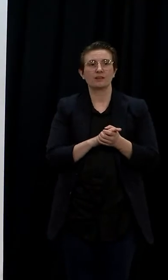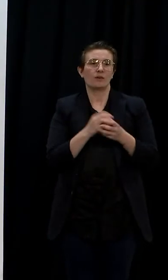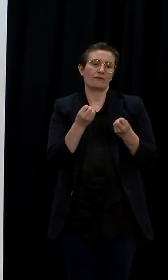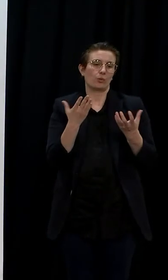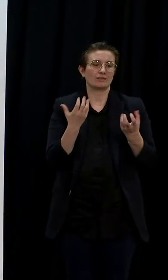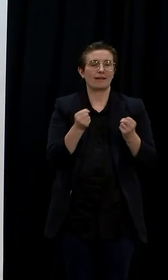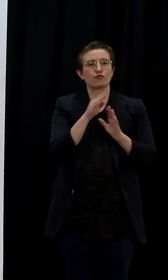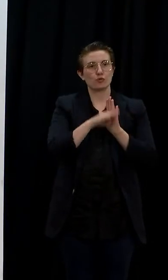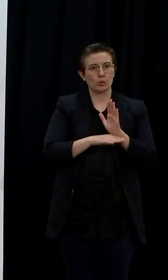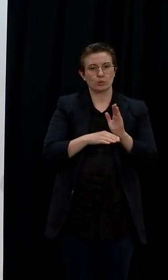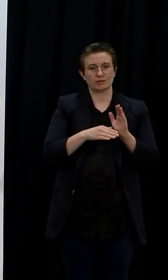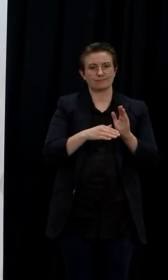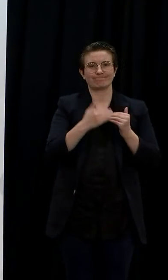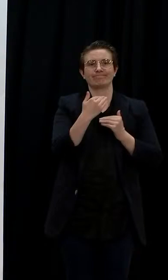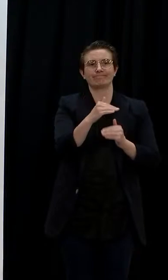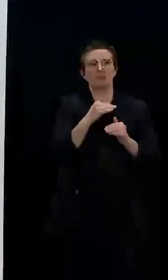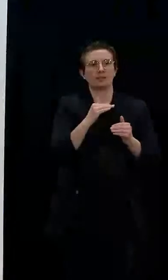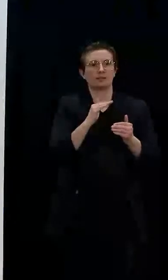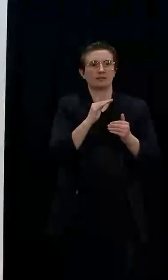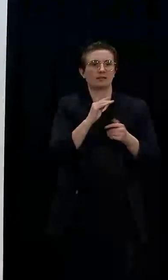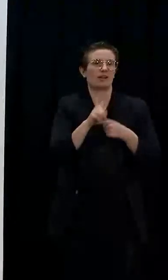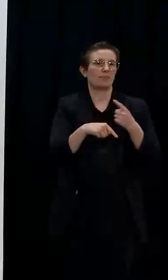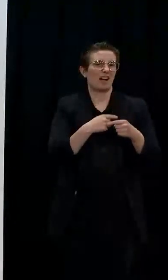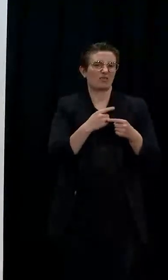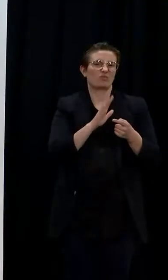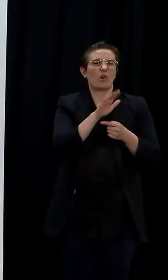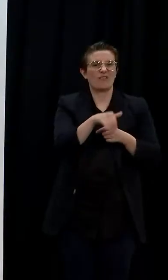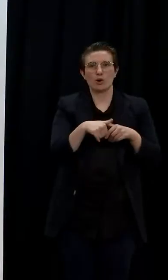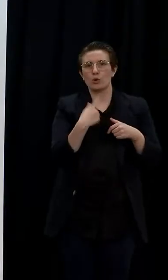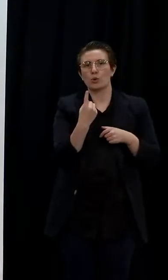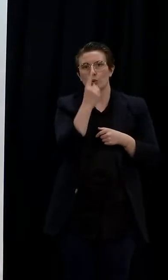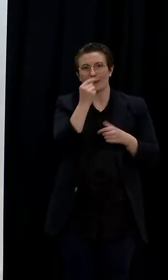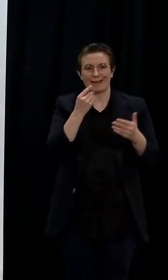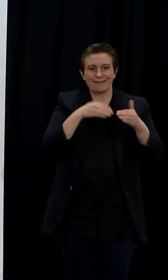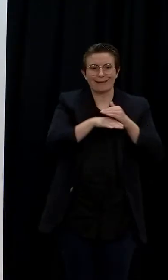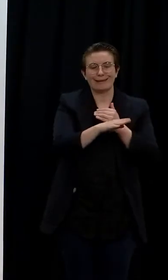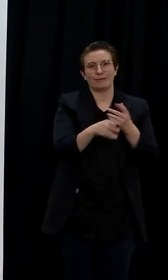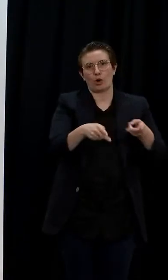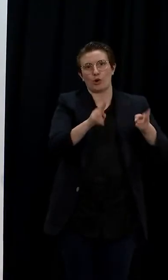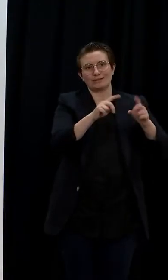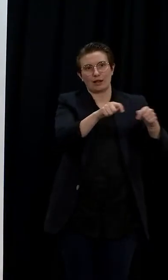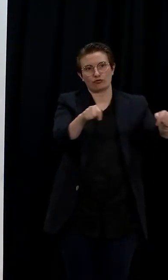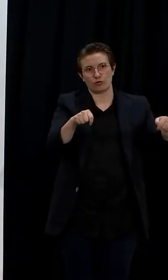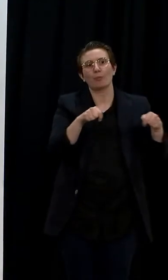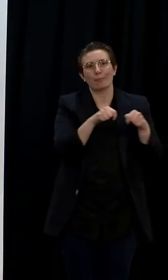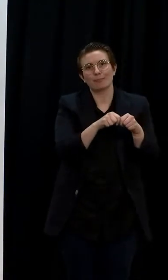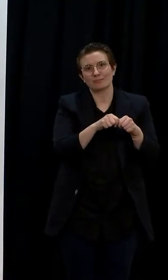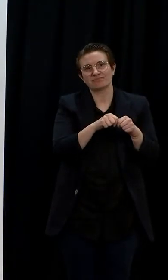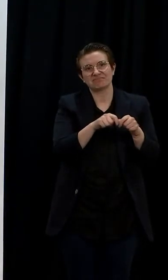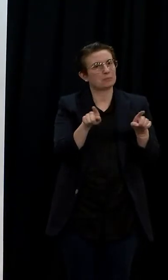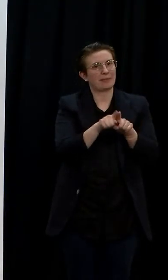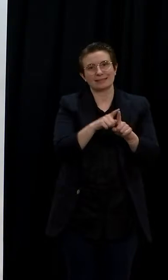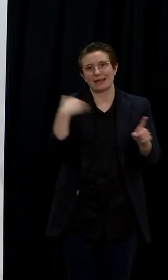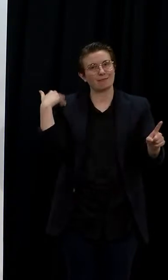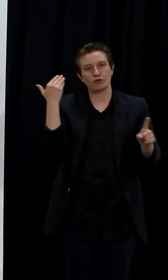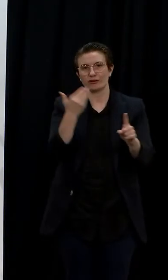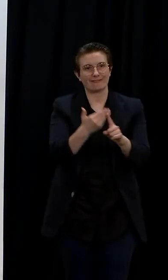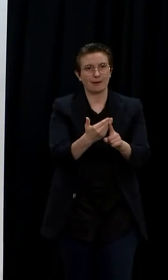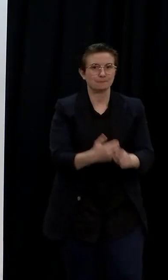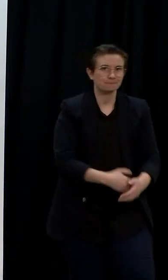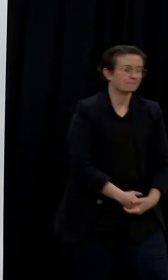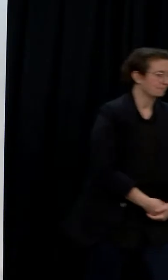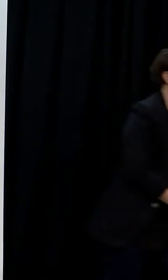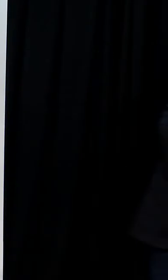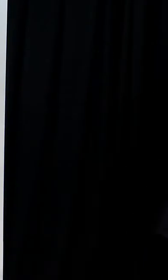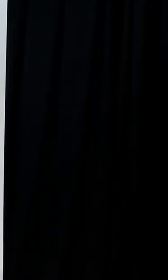facilities, and that's been the case since they opened, unless, of course, you're coming in for the longer term. Those who are coming in for the